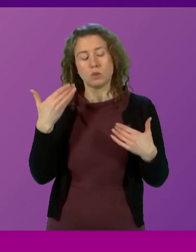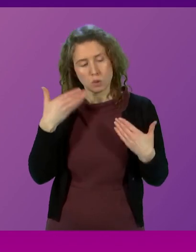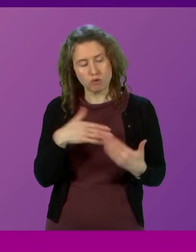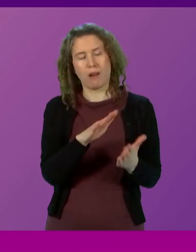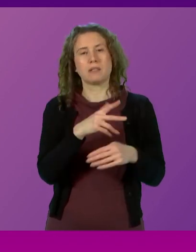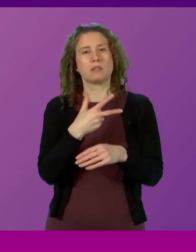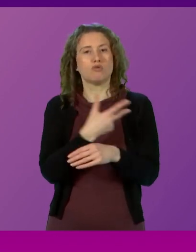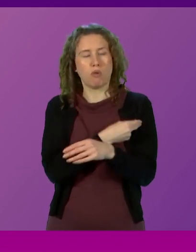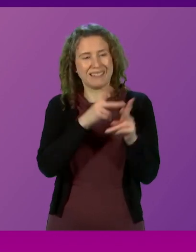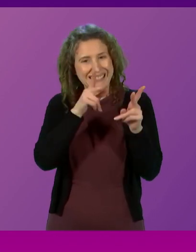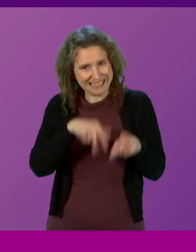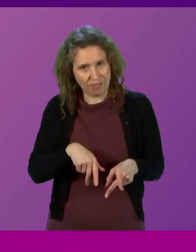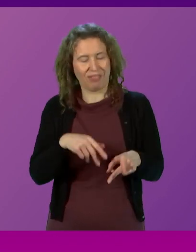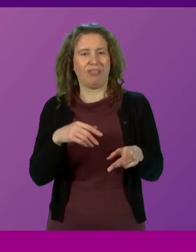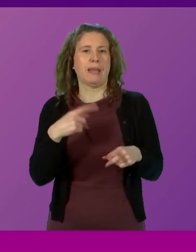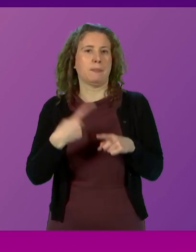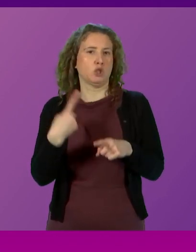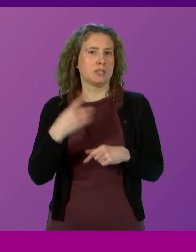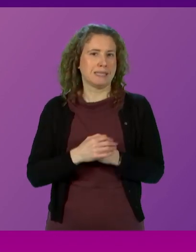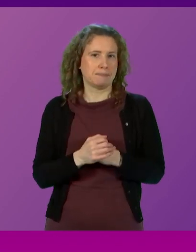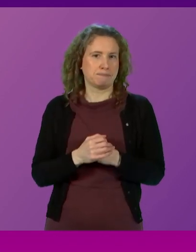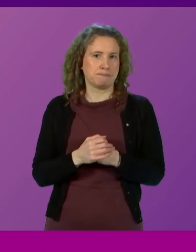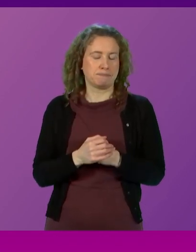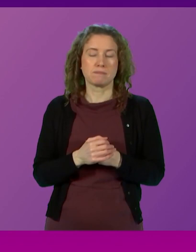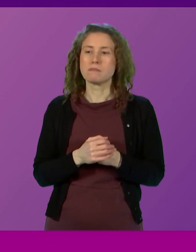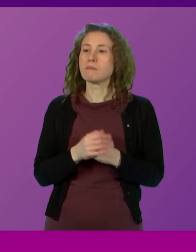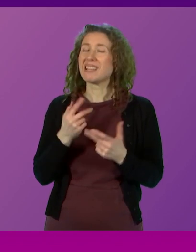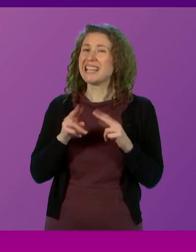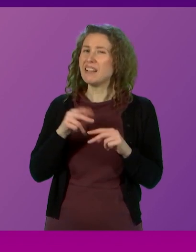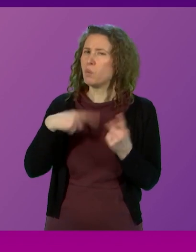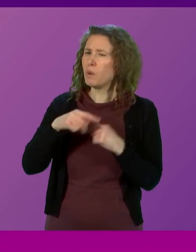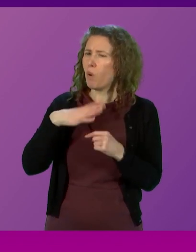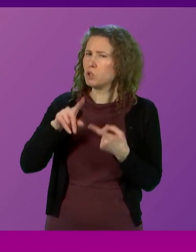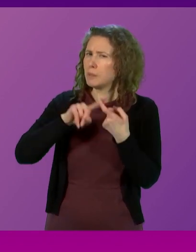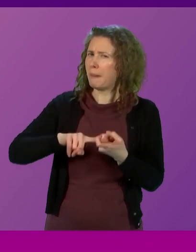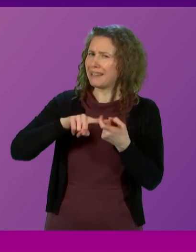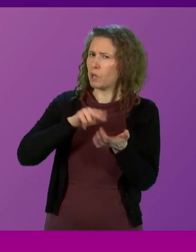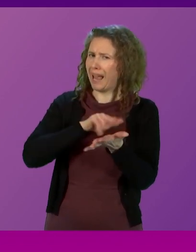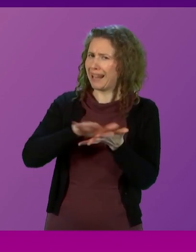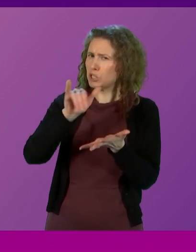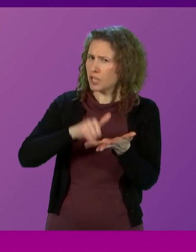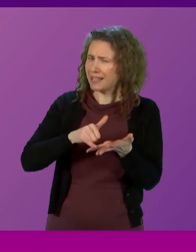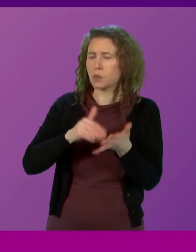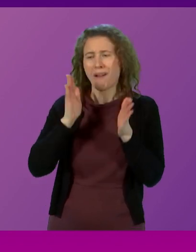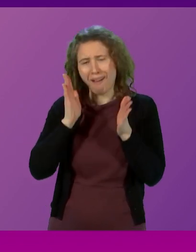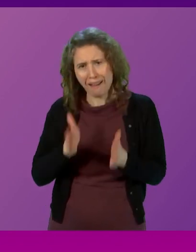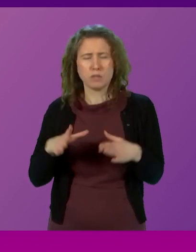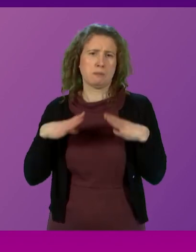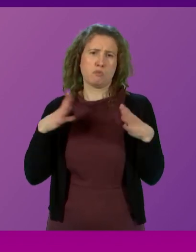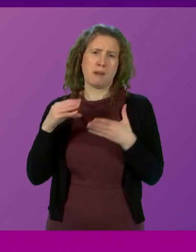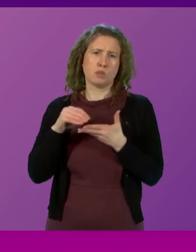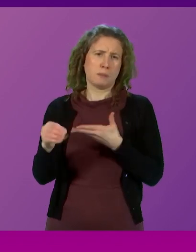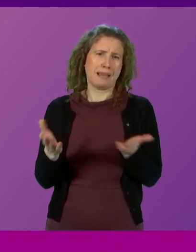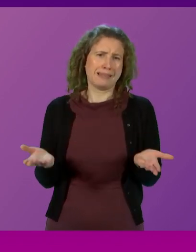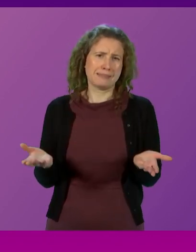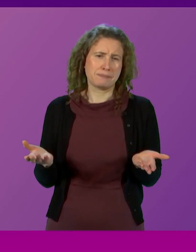drug's death emergency. If we want to be able to depend on the National Health Service, we have to be prepared to pay for it.